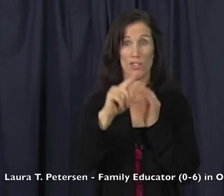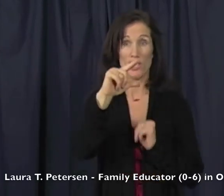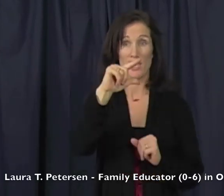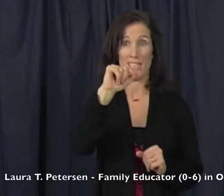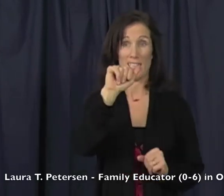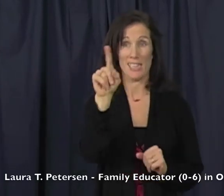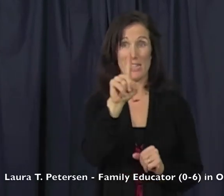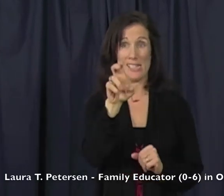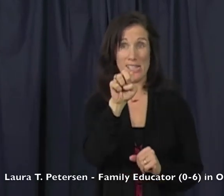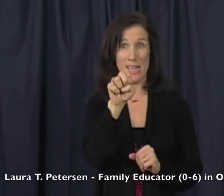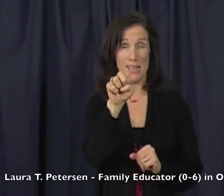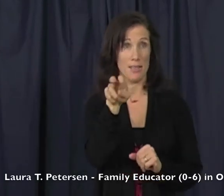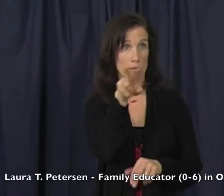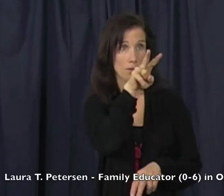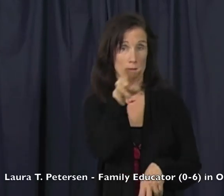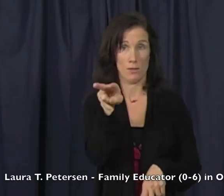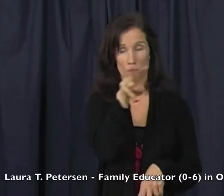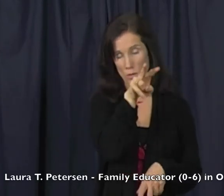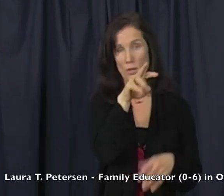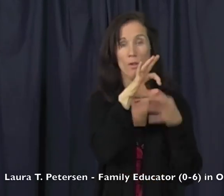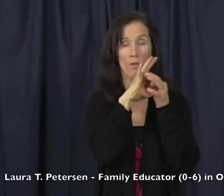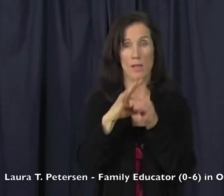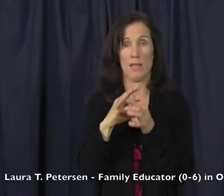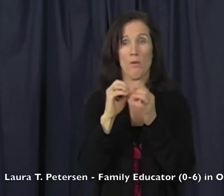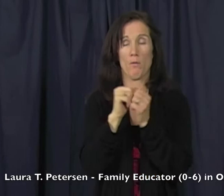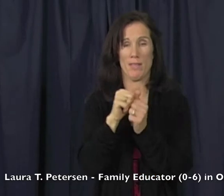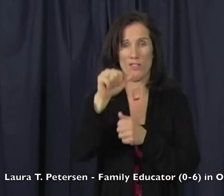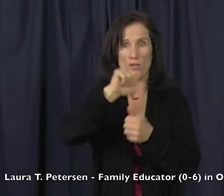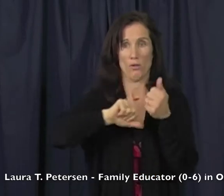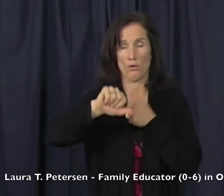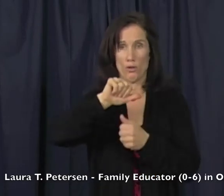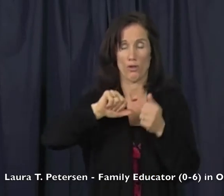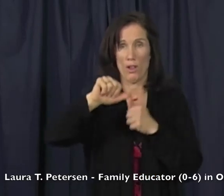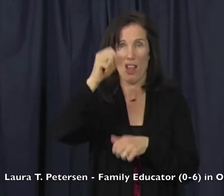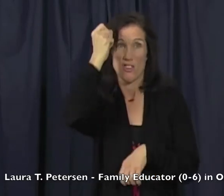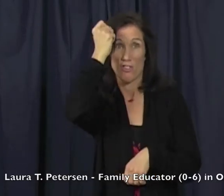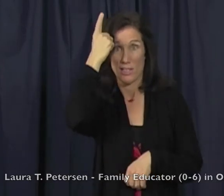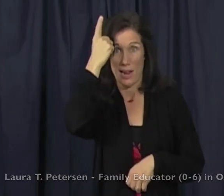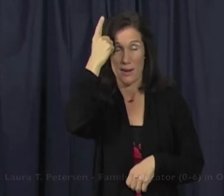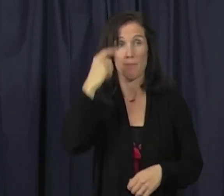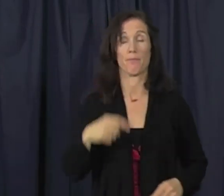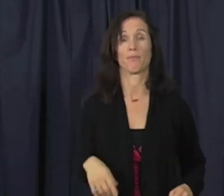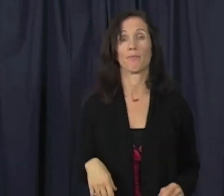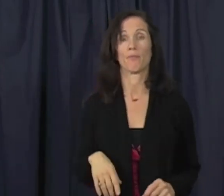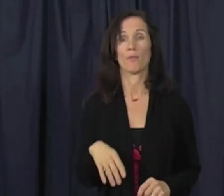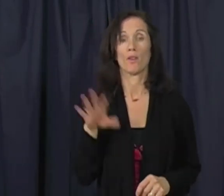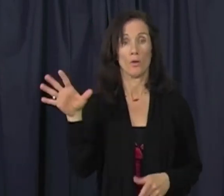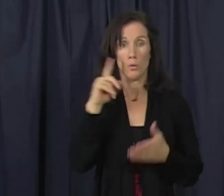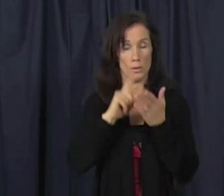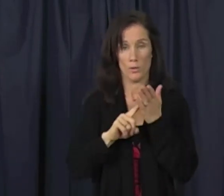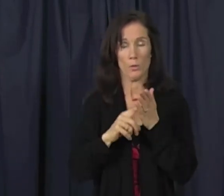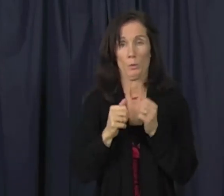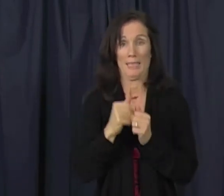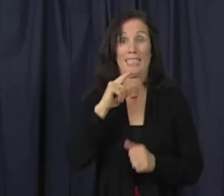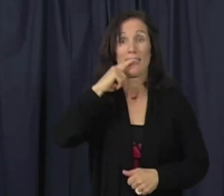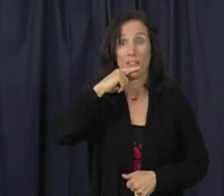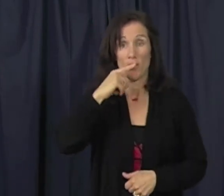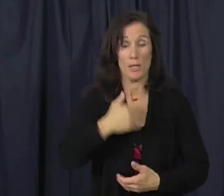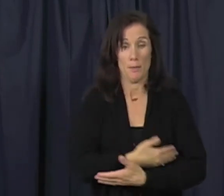One presenter, Dr. investigated eye gaze regarding social understanding. Her research